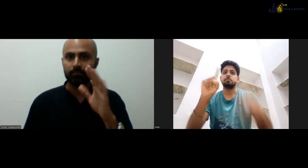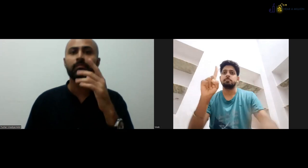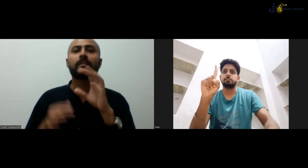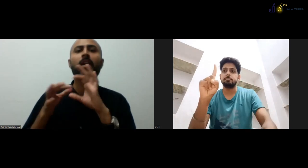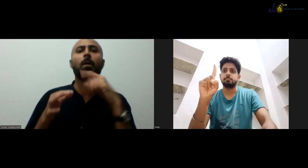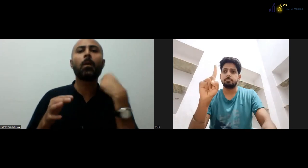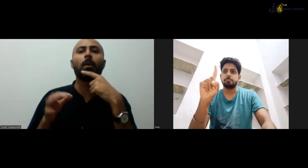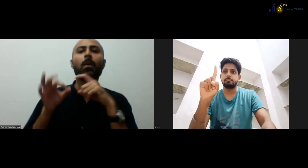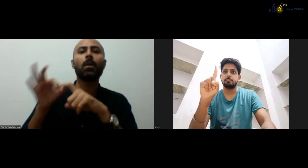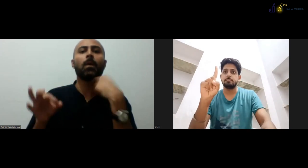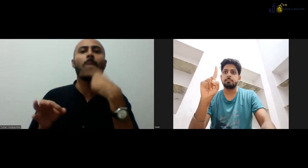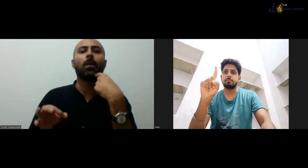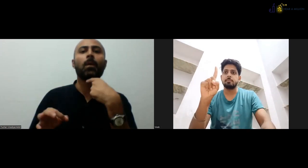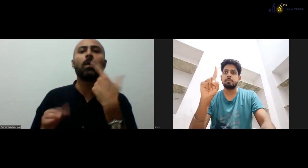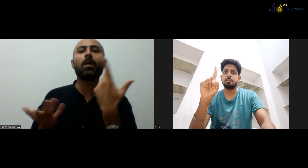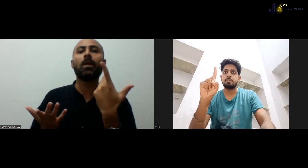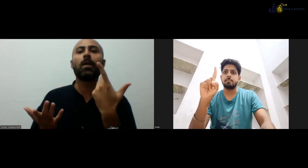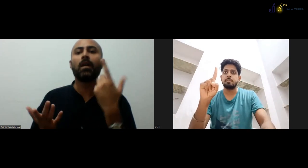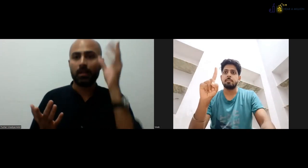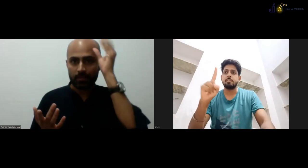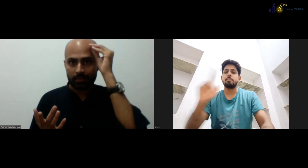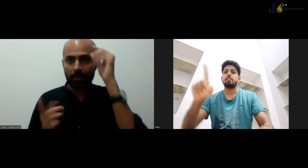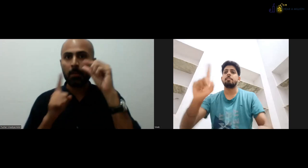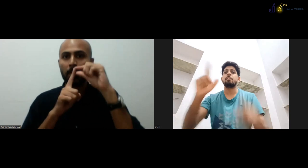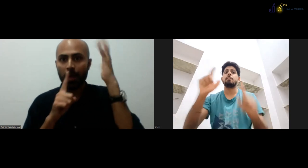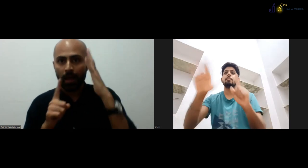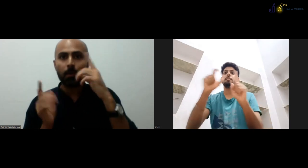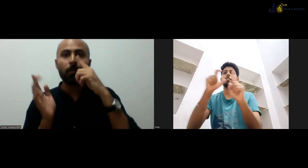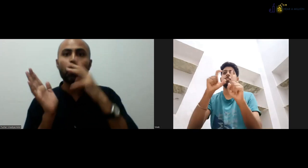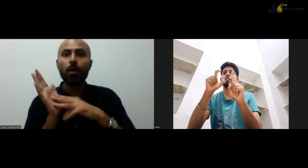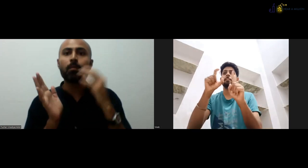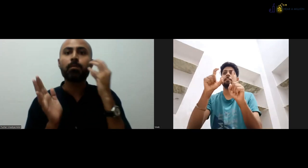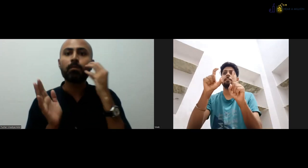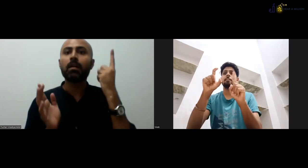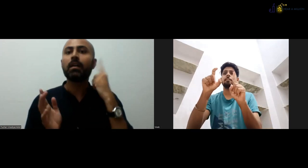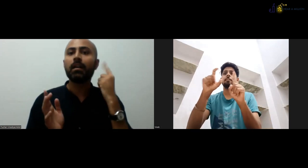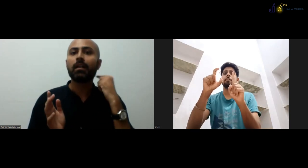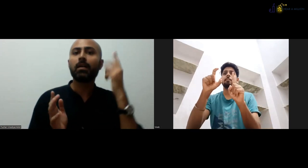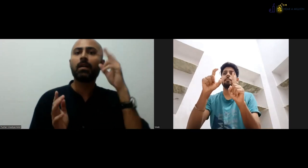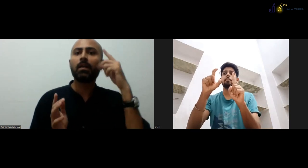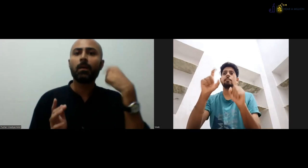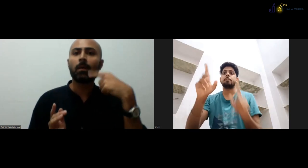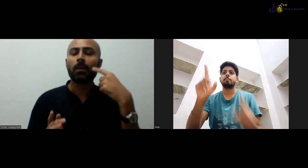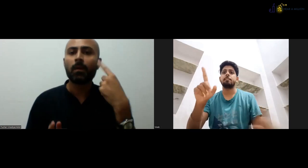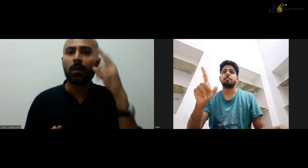Yes, I have a question. And your question is for which panelist?